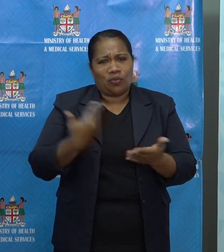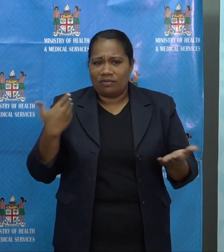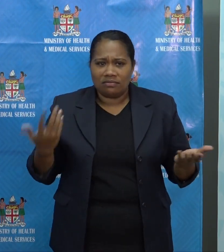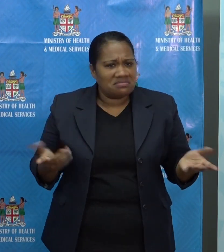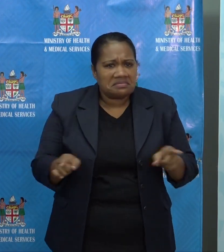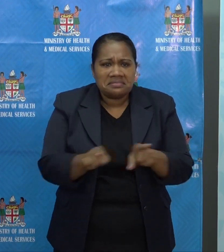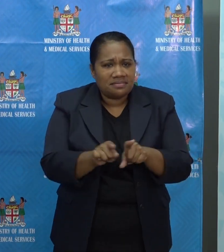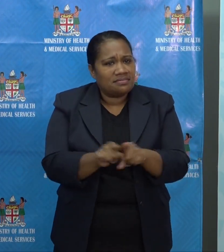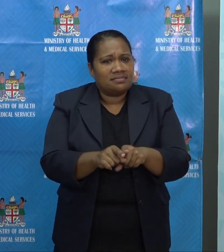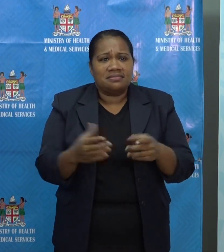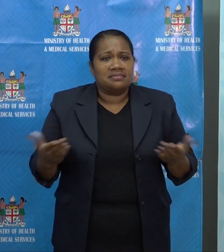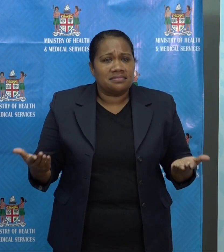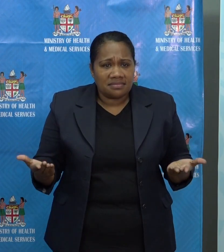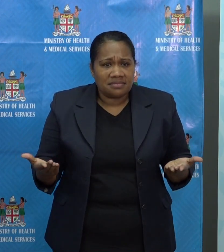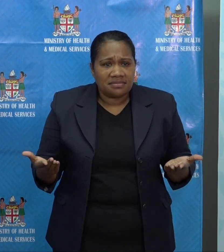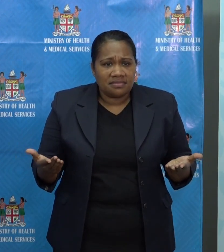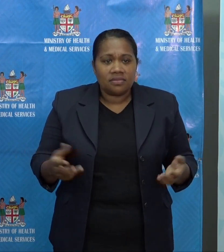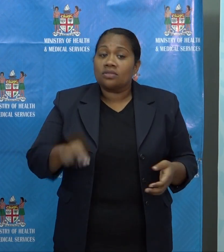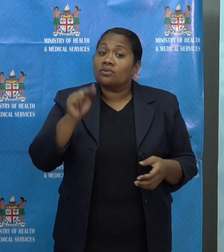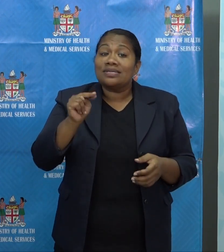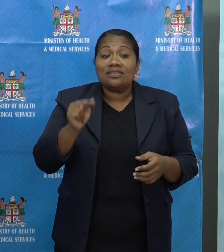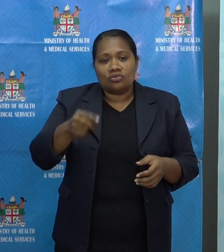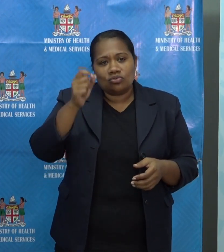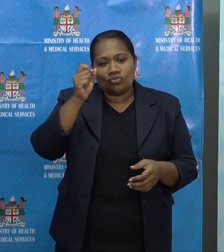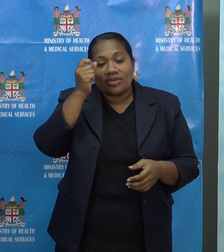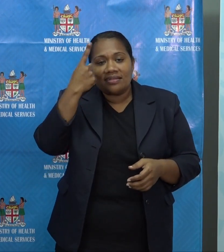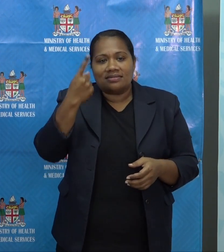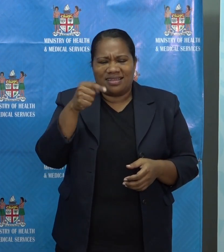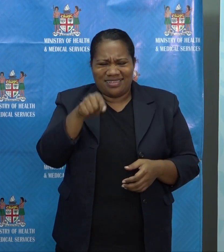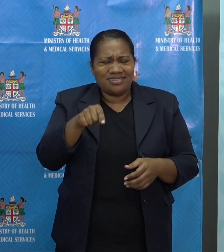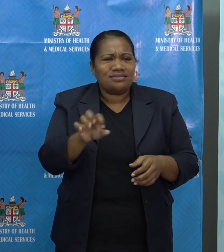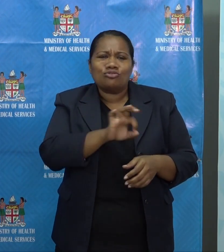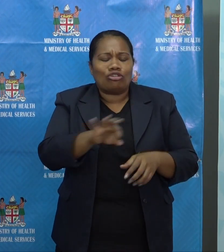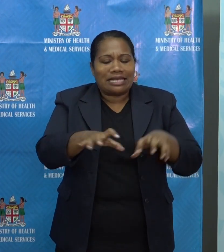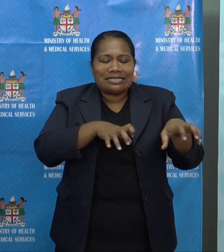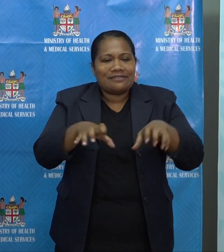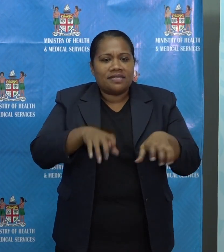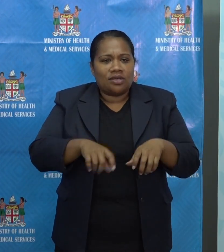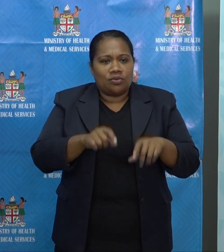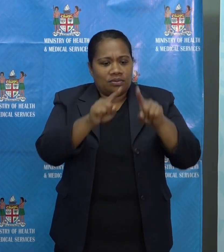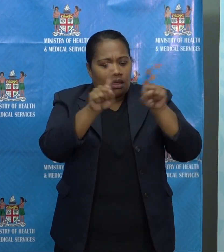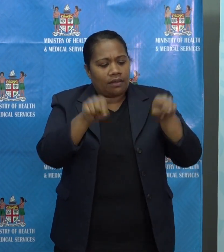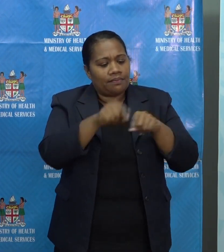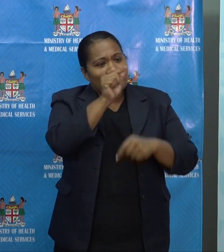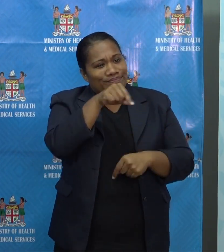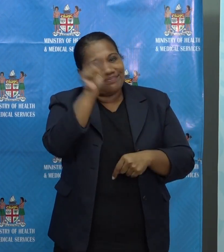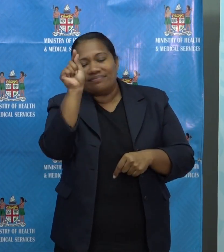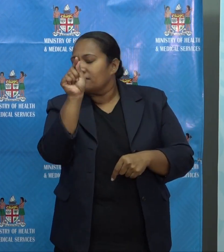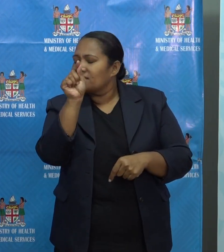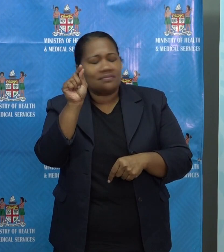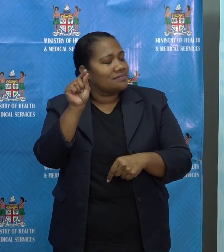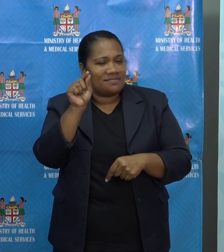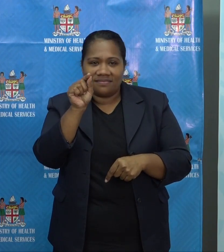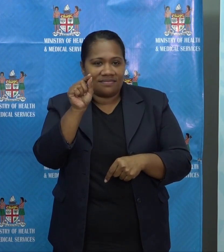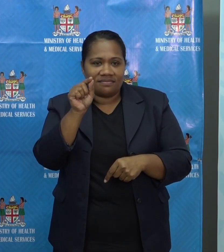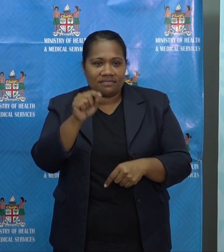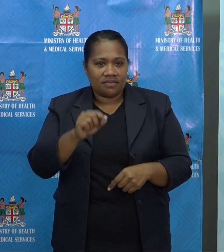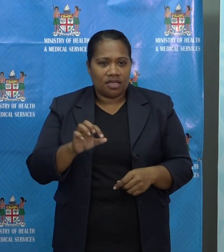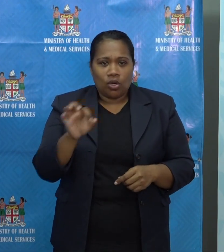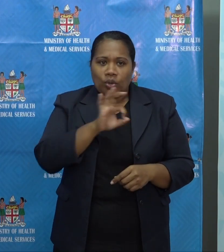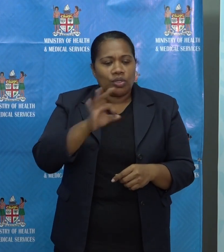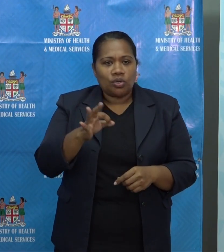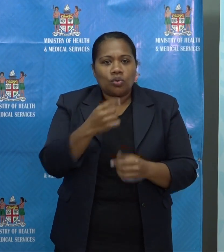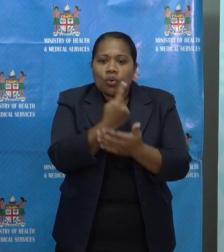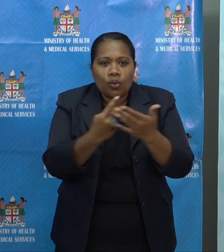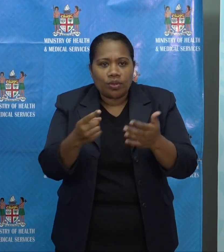We need to understand that this is not a box ticking exercise. You shouldn't only be wearing a mask because we ask you to wear one.